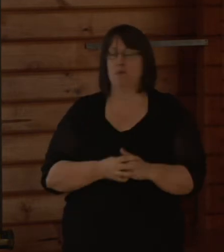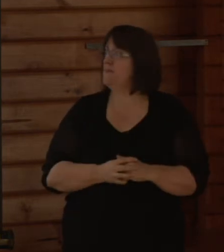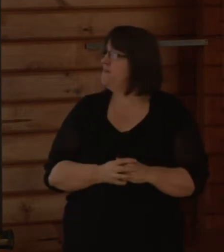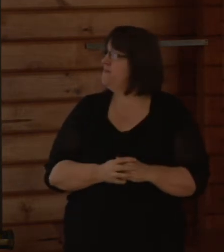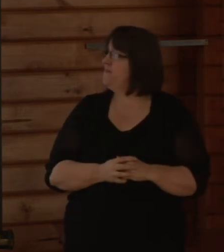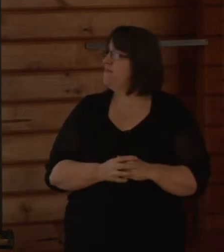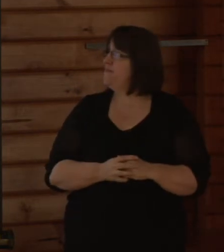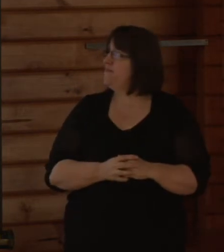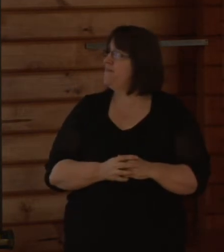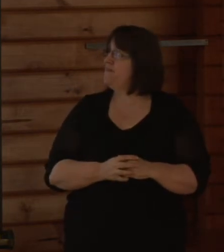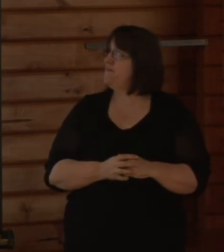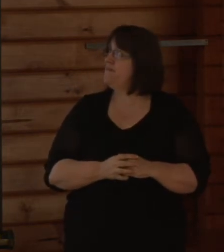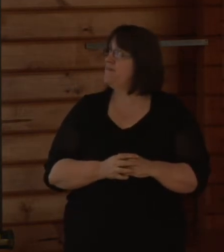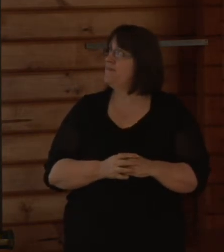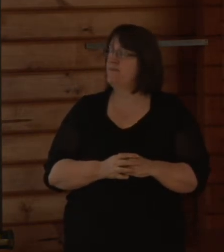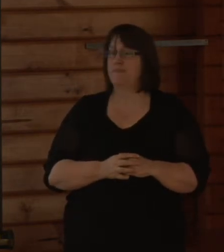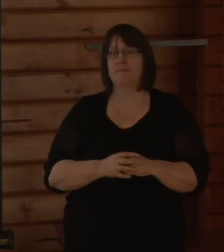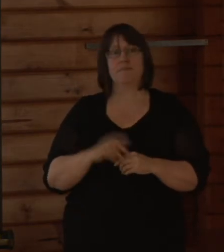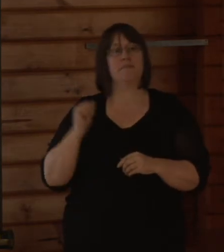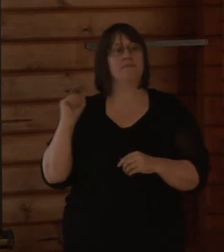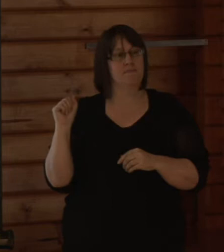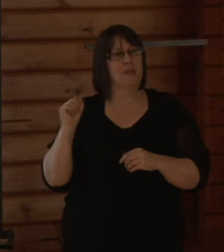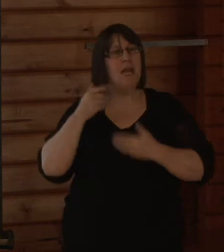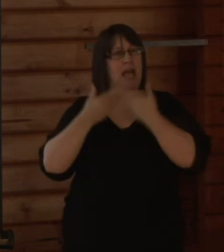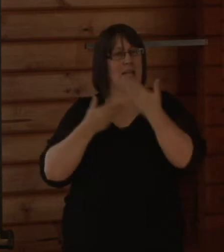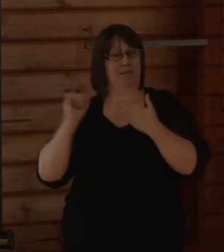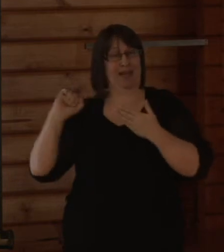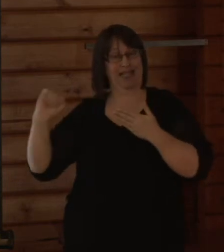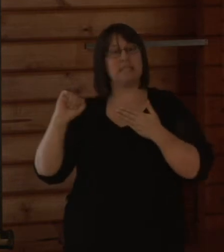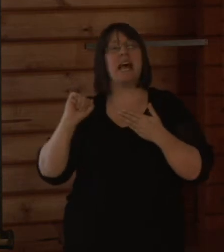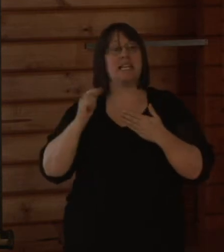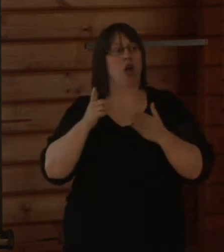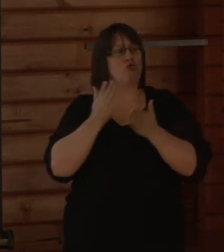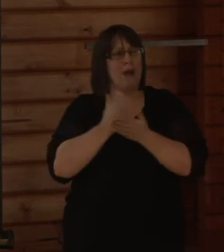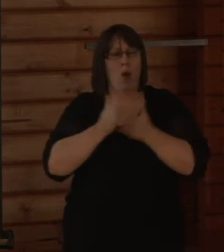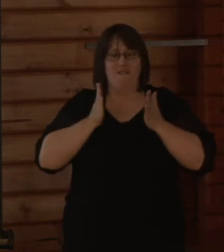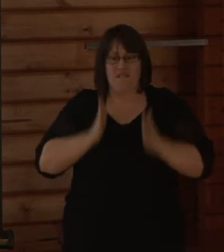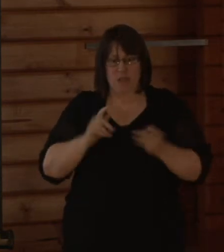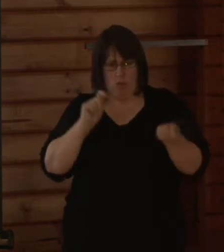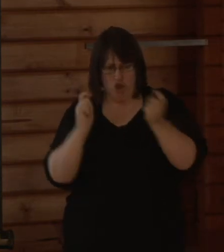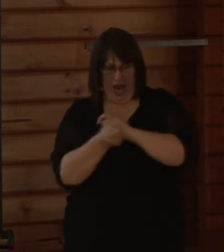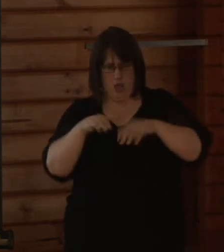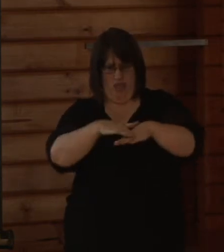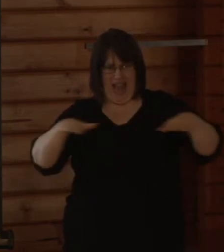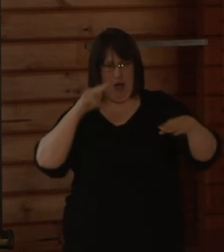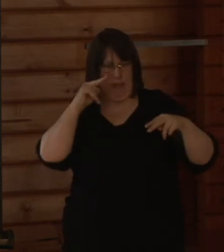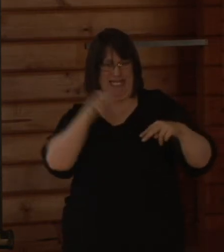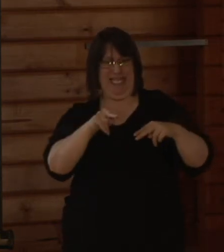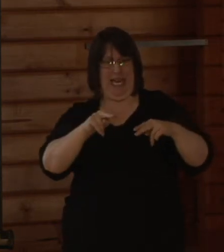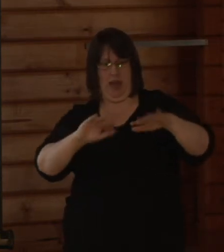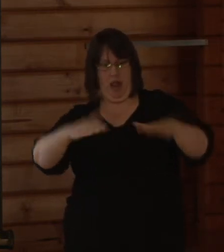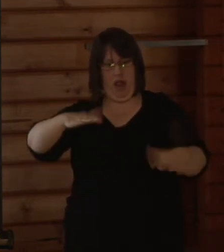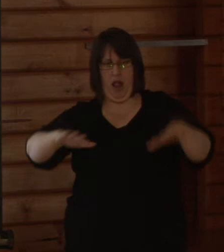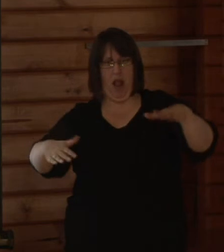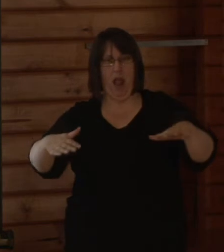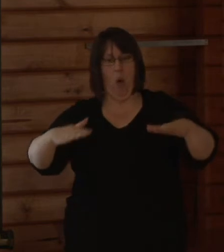Increased flood vulnerability. IFV is a physical change to the residential land as a result of an earthquake which